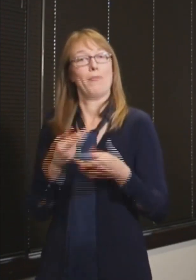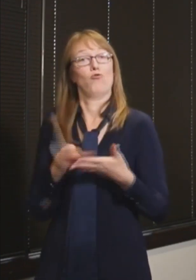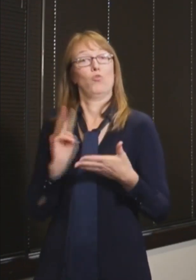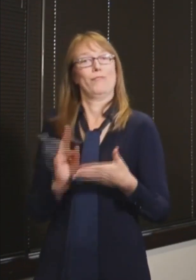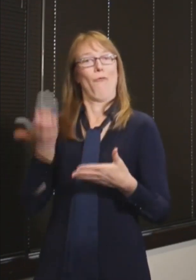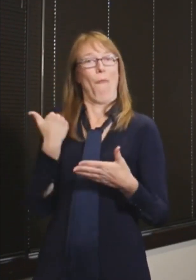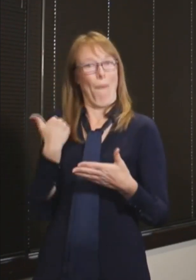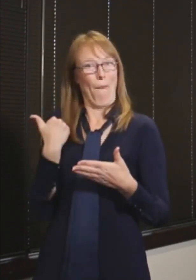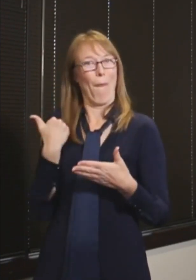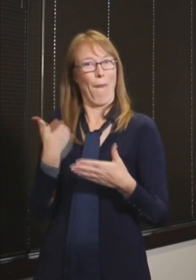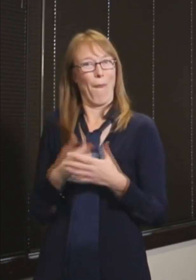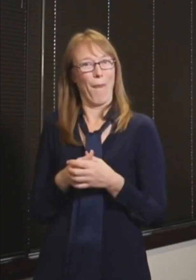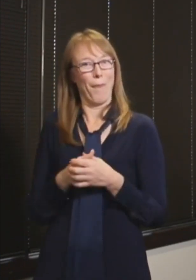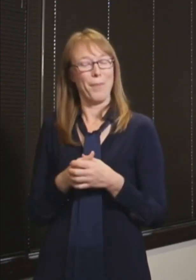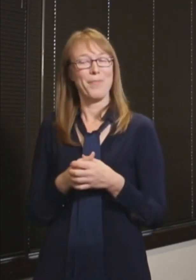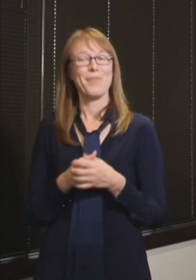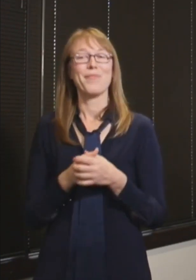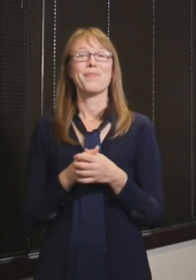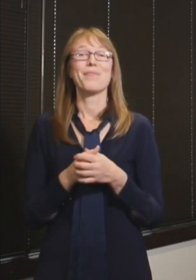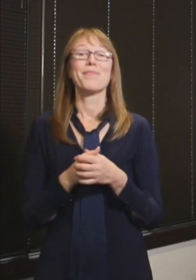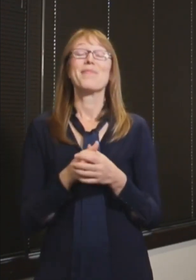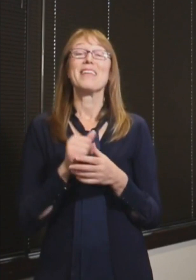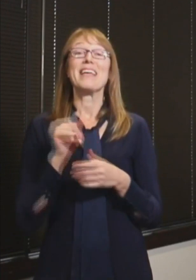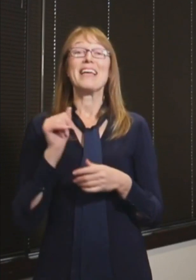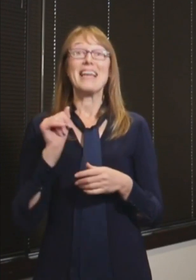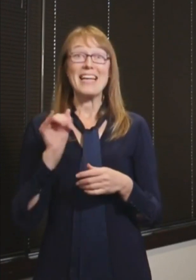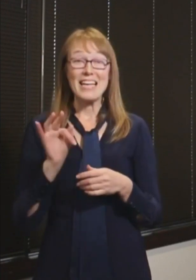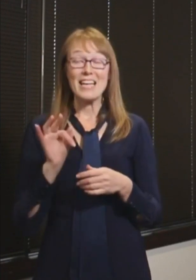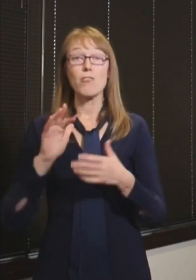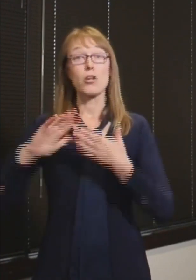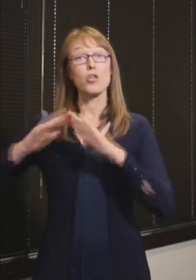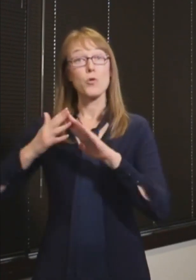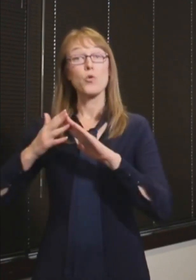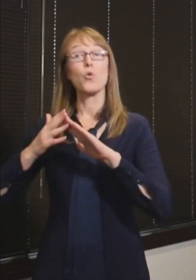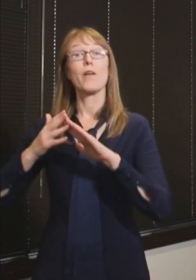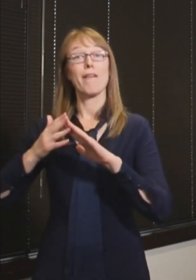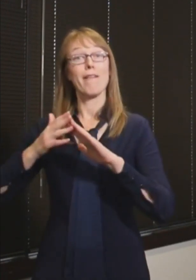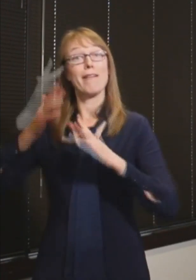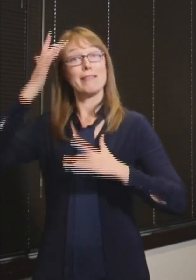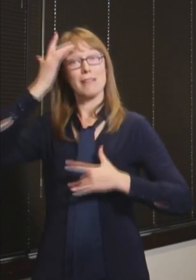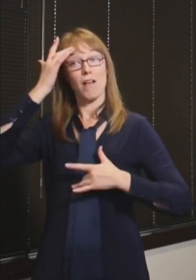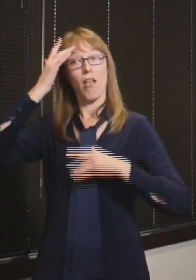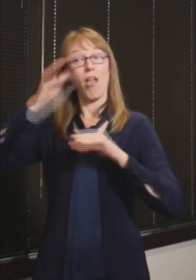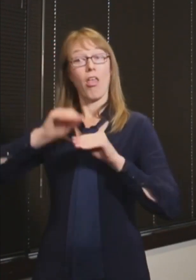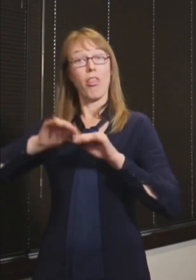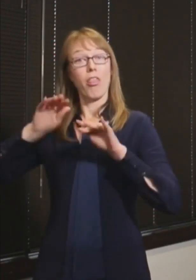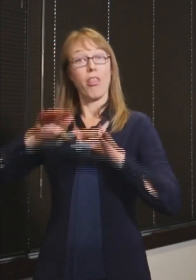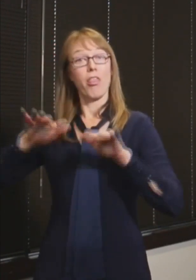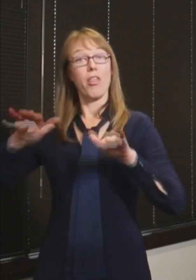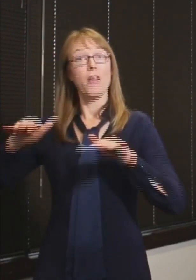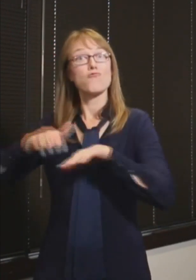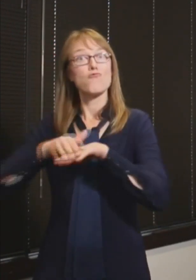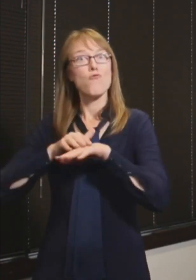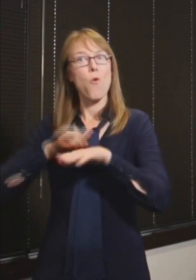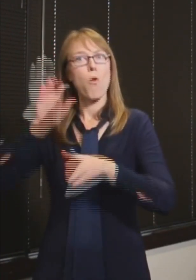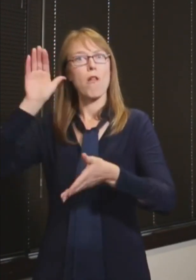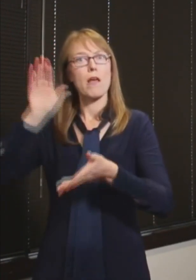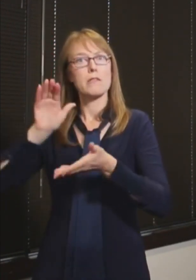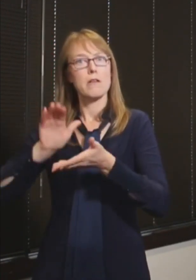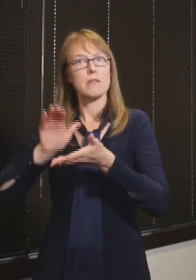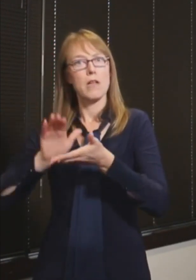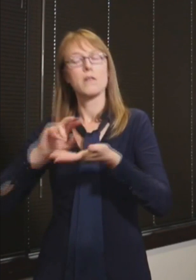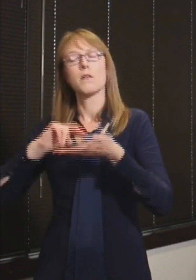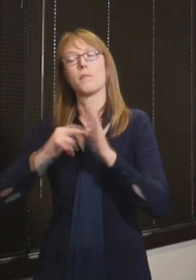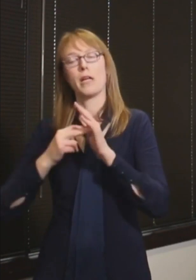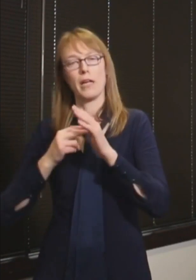or lower transmission in the community, then the result will be the hospitalizations will go down. It's